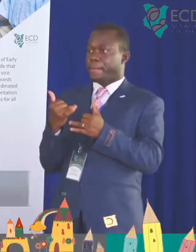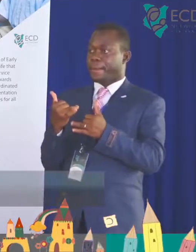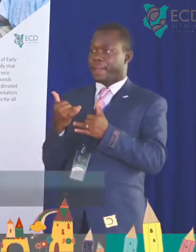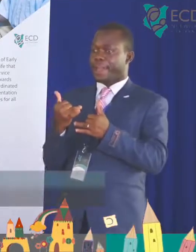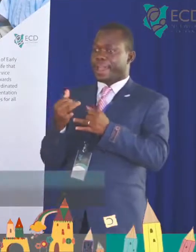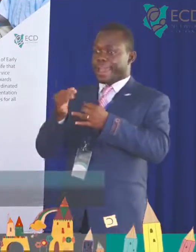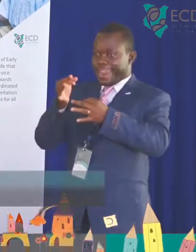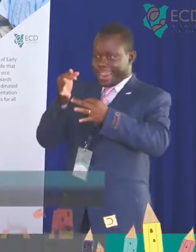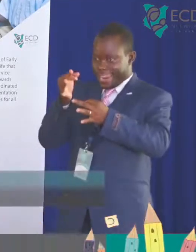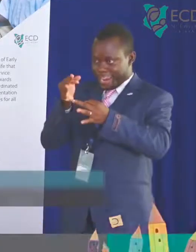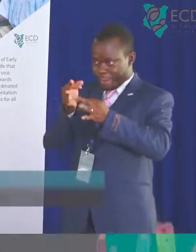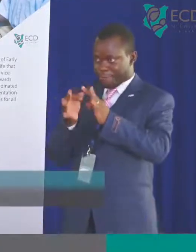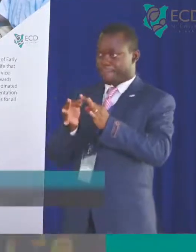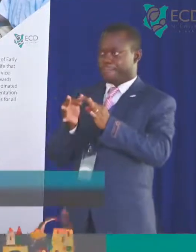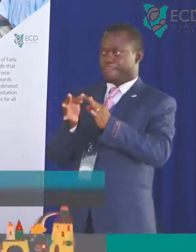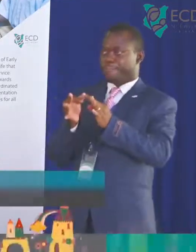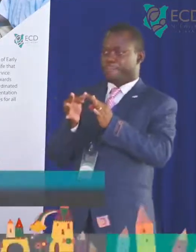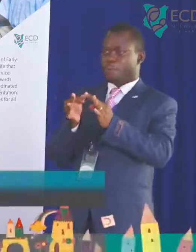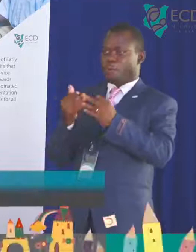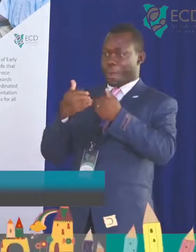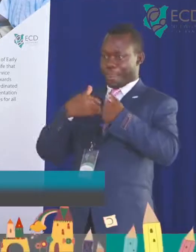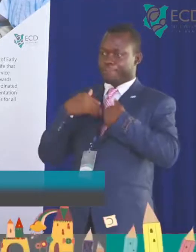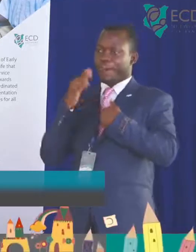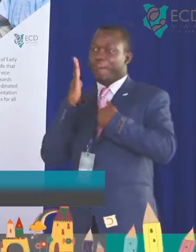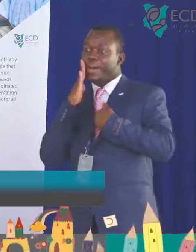added in this space.